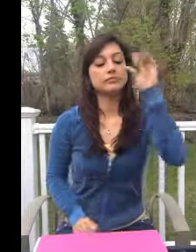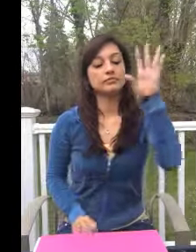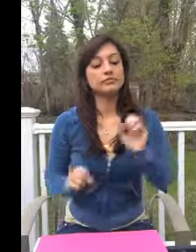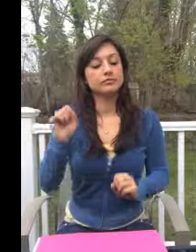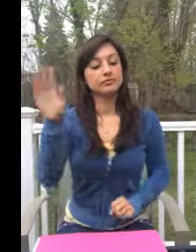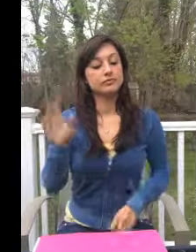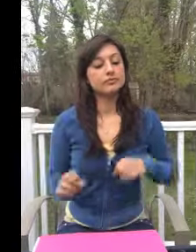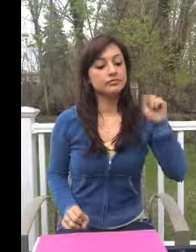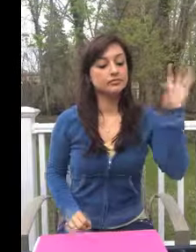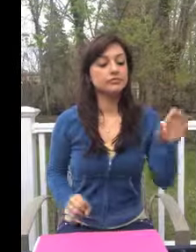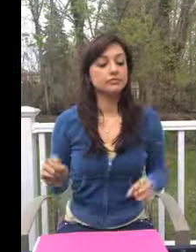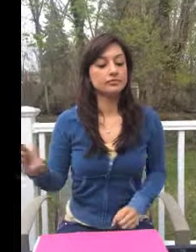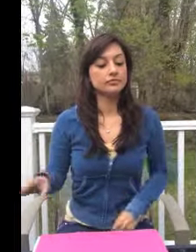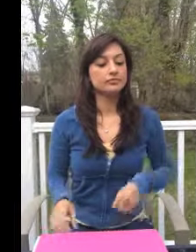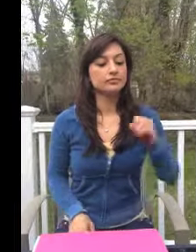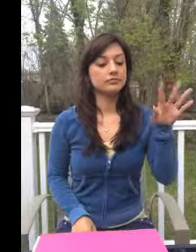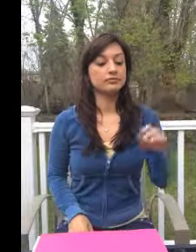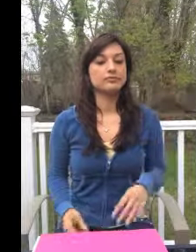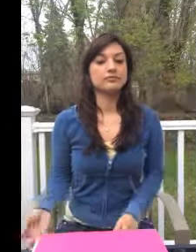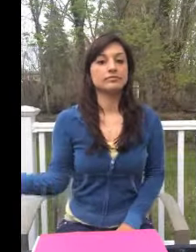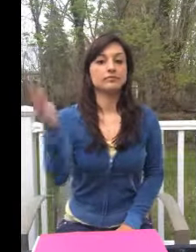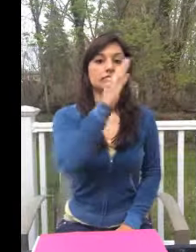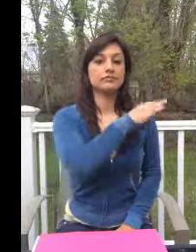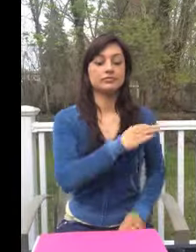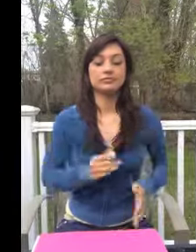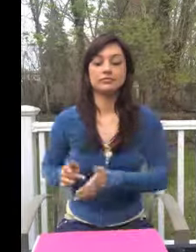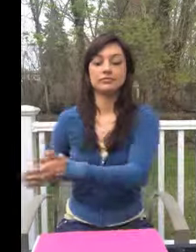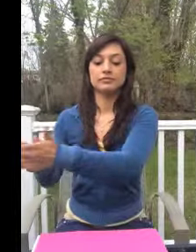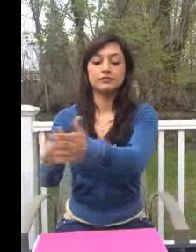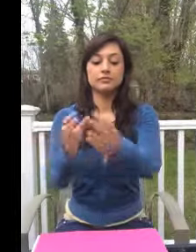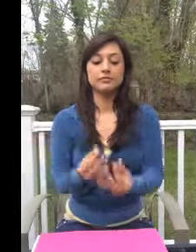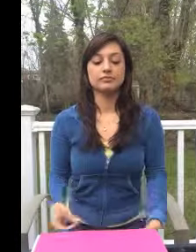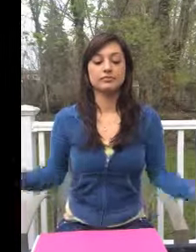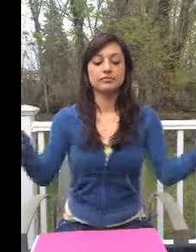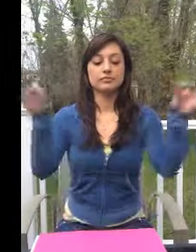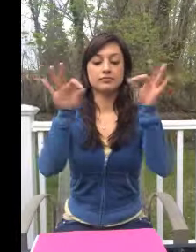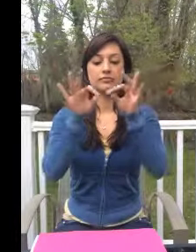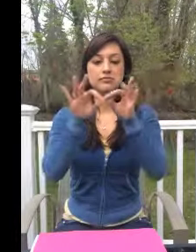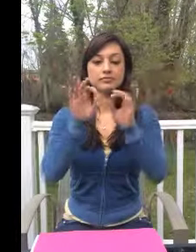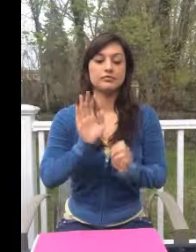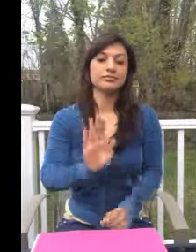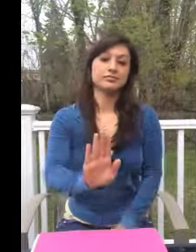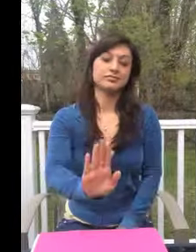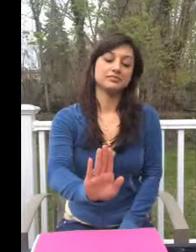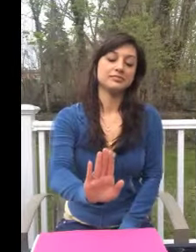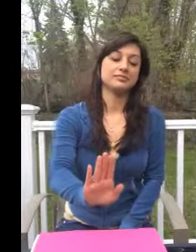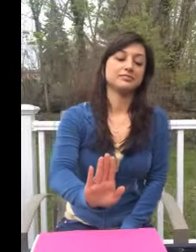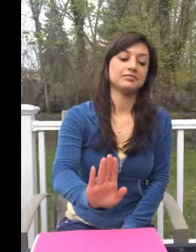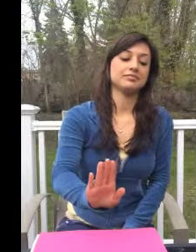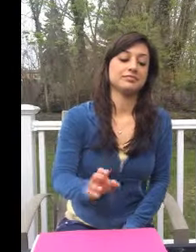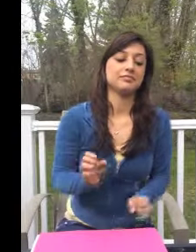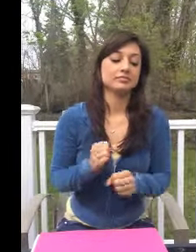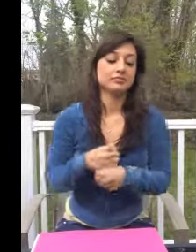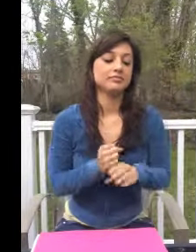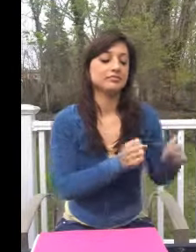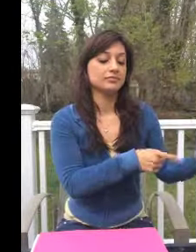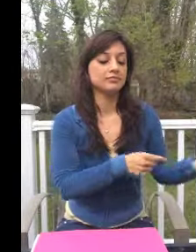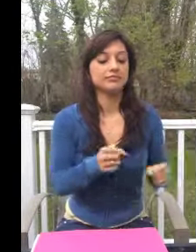a firework, come on show em why you work, make em go